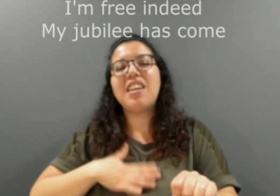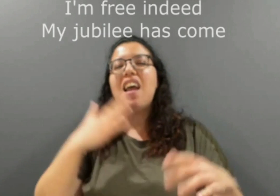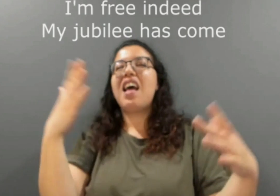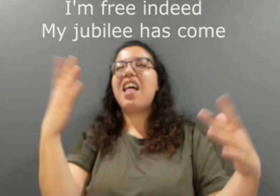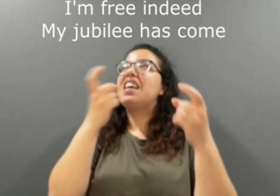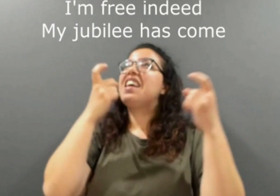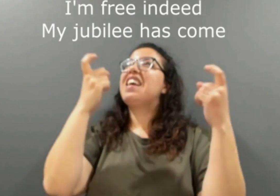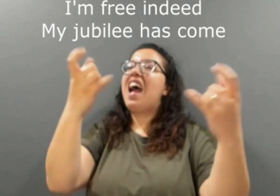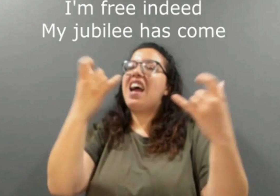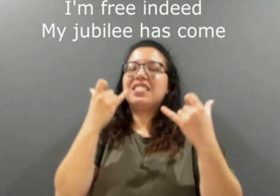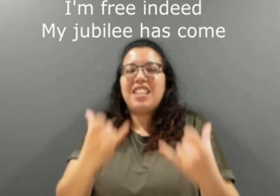has come